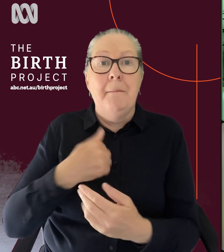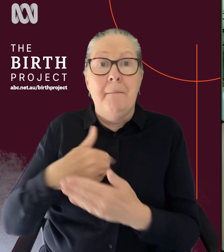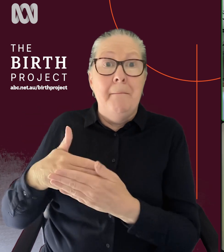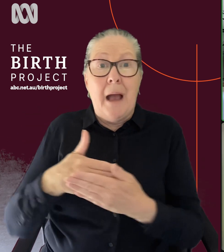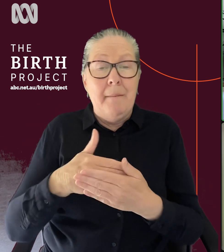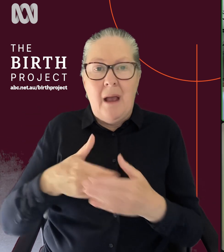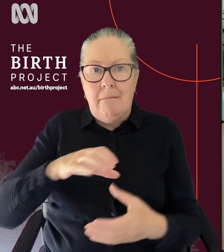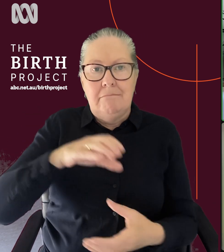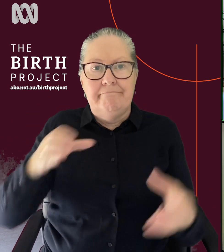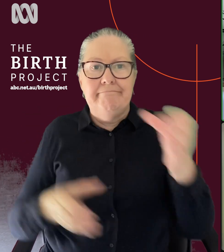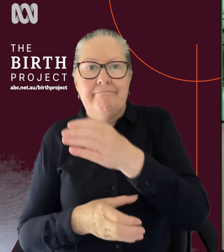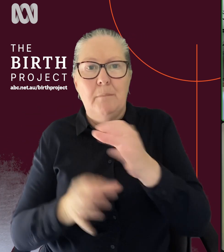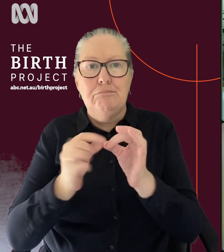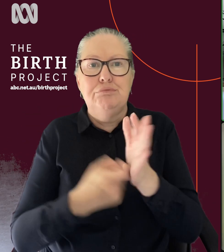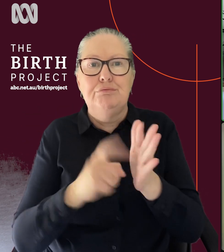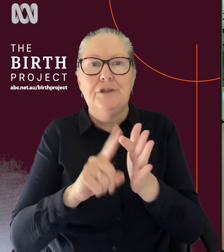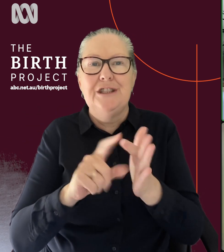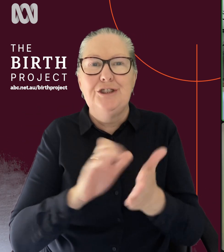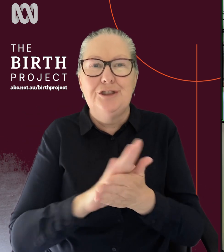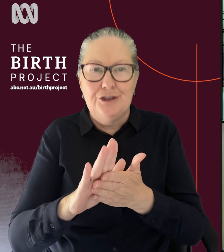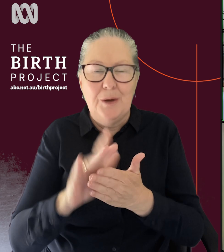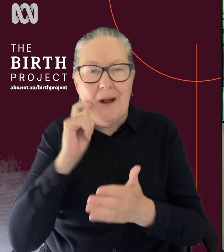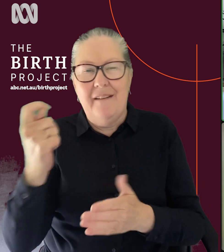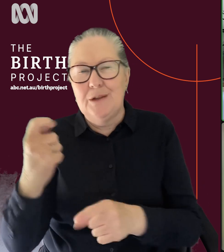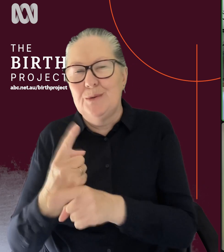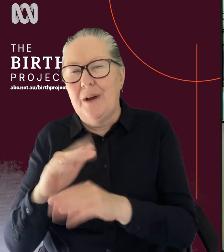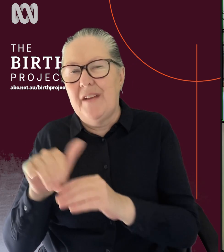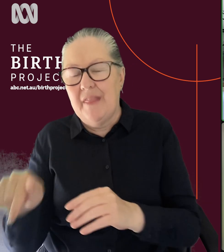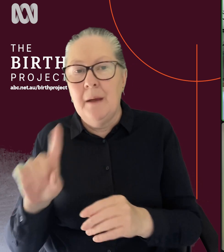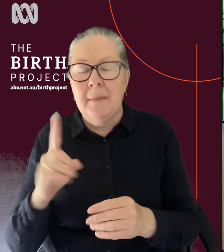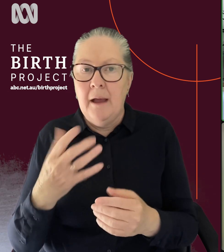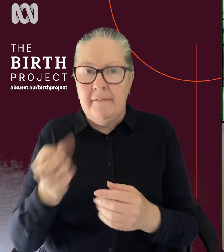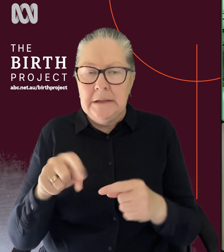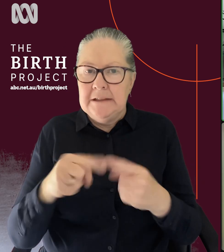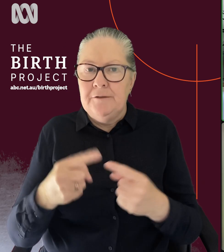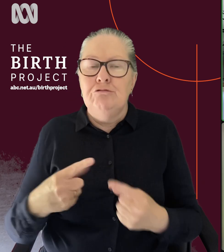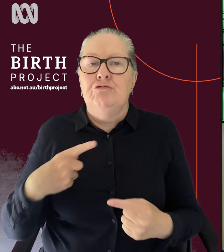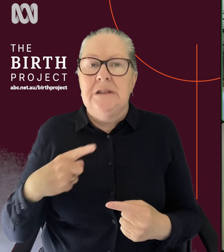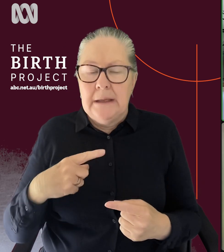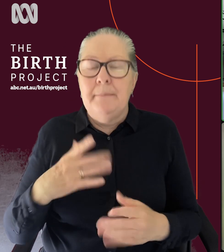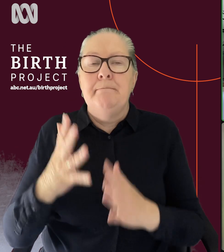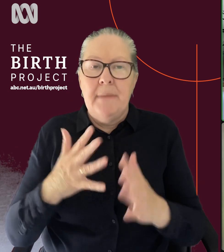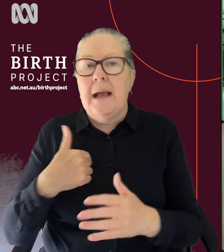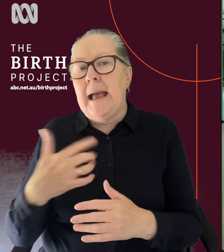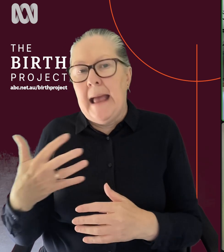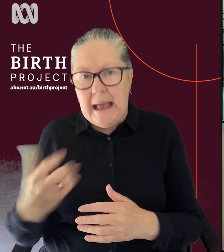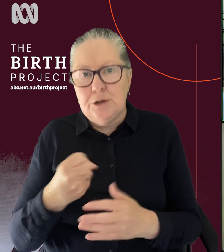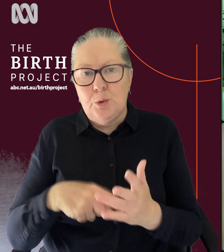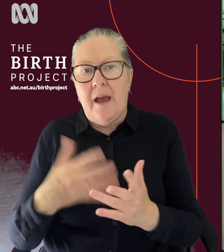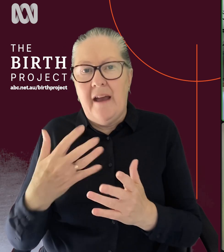was a breech baby as well. And we'll get to that shortly. But there were lots of sort of different factors which led to me having to have an